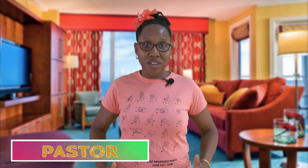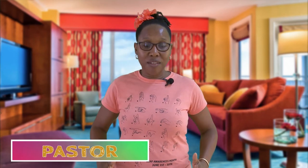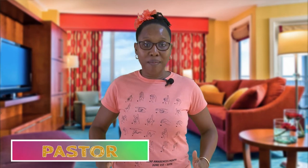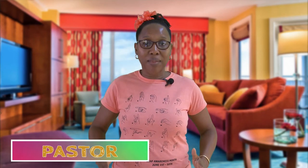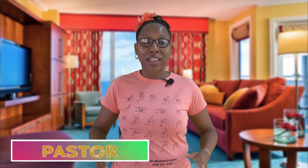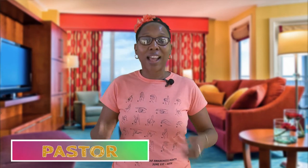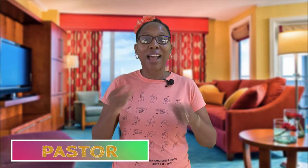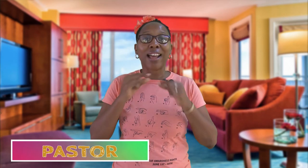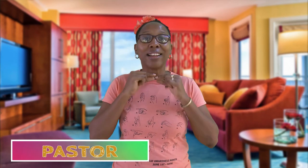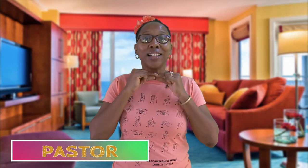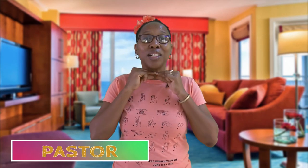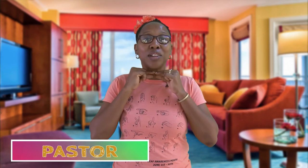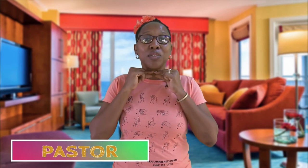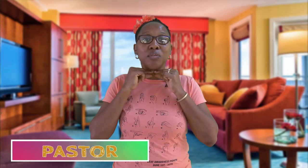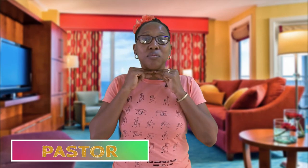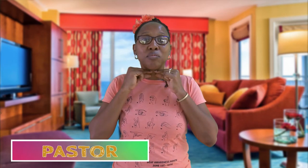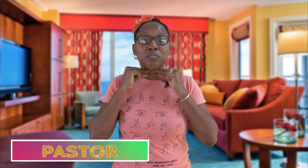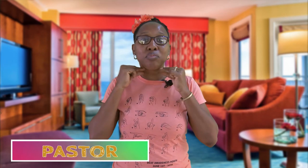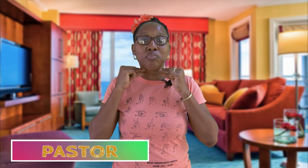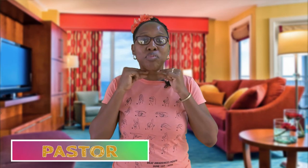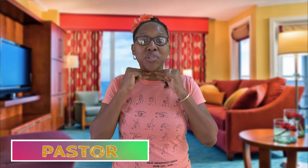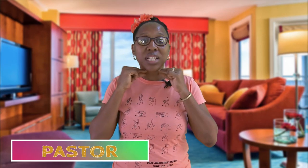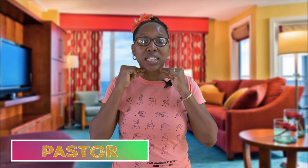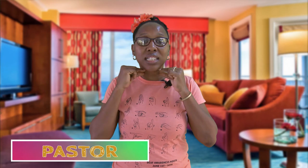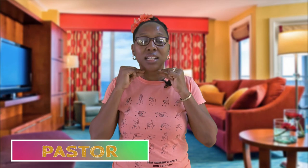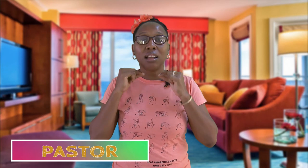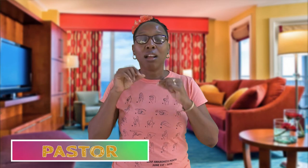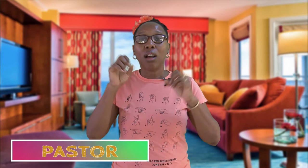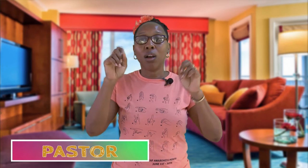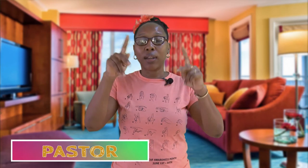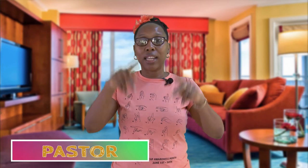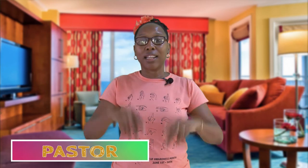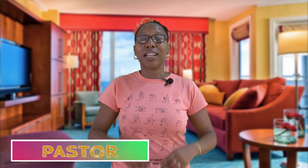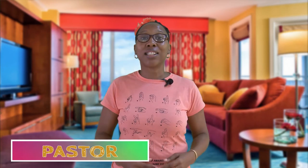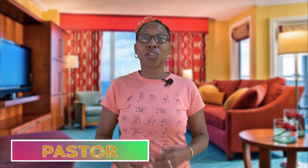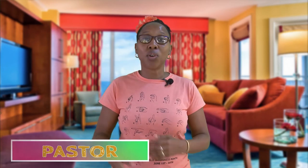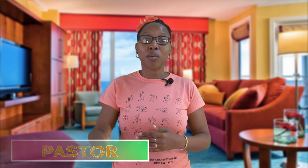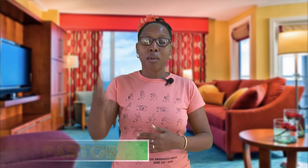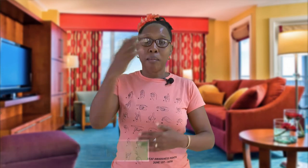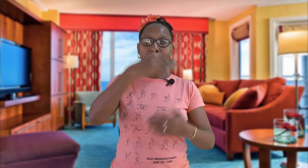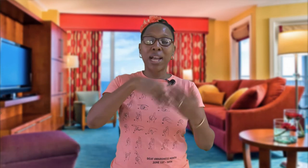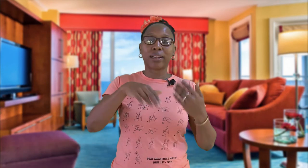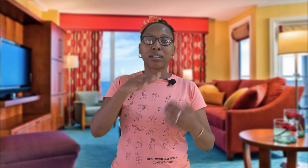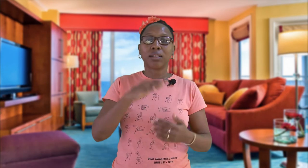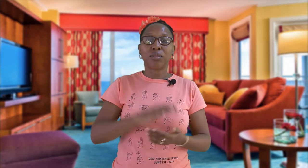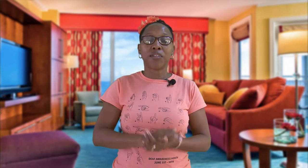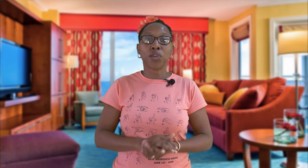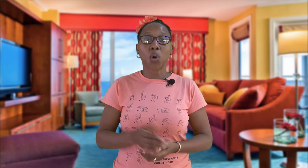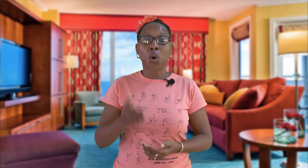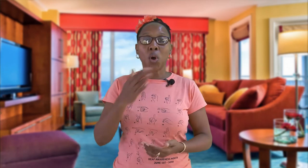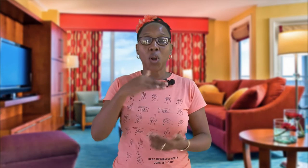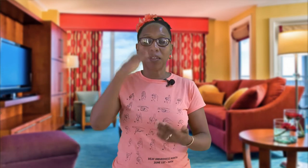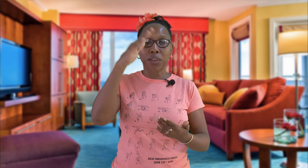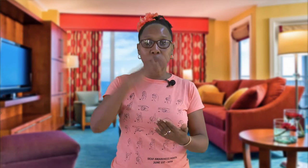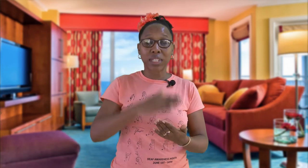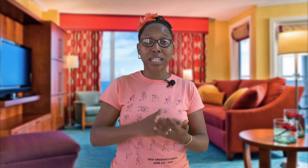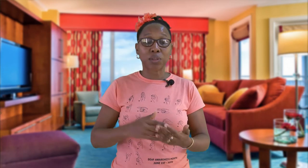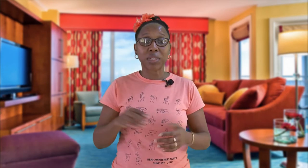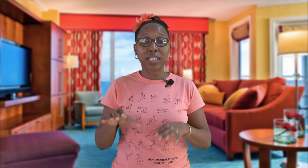pastor and priest okay let's go back review all of the words that we